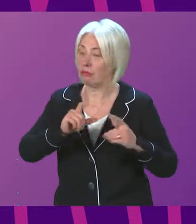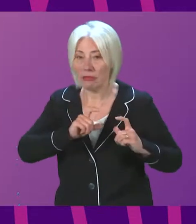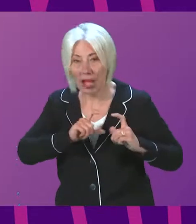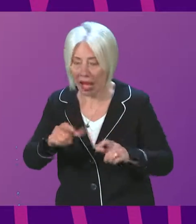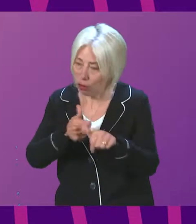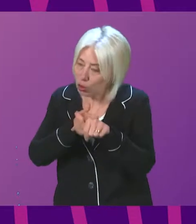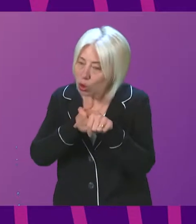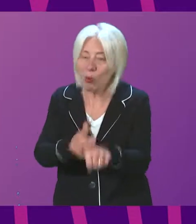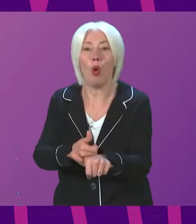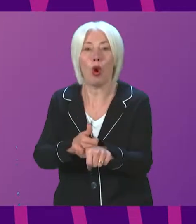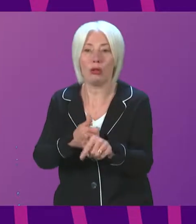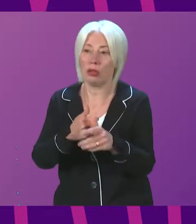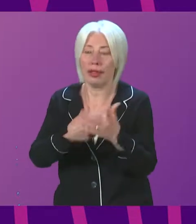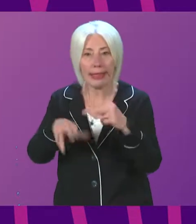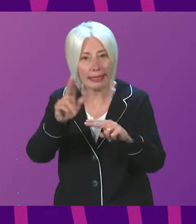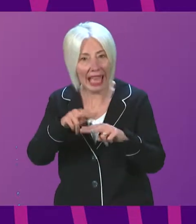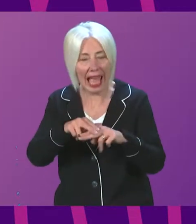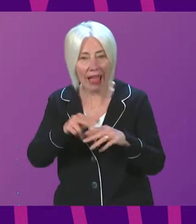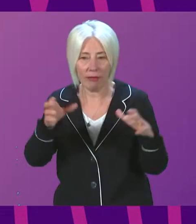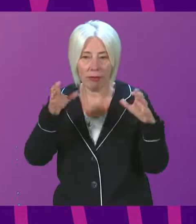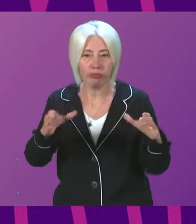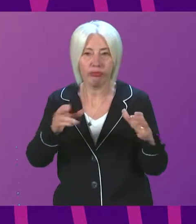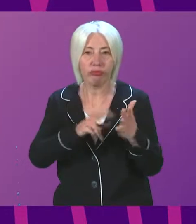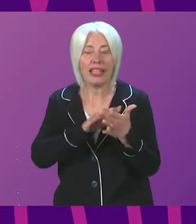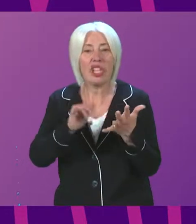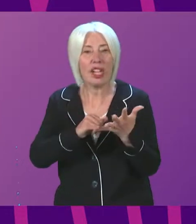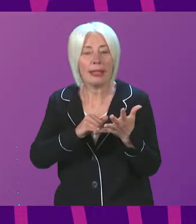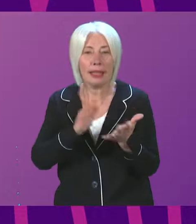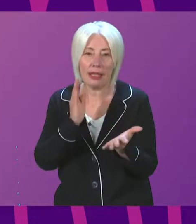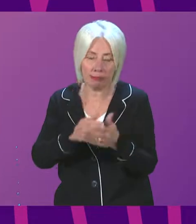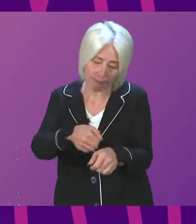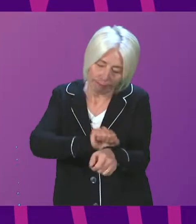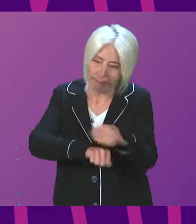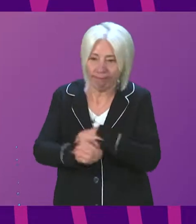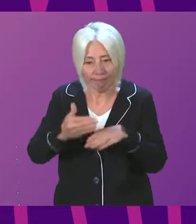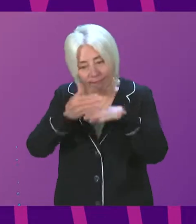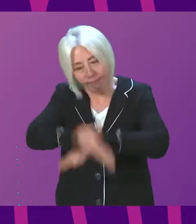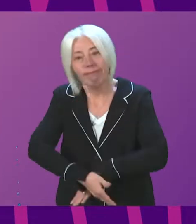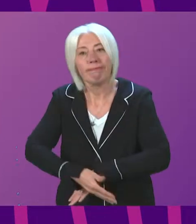support record numbers of staff in our National Health Service and get on with that job.